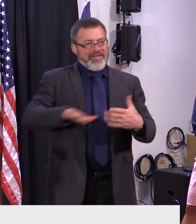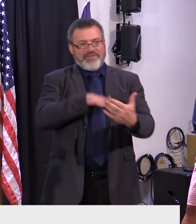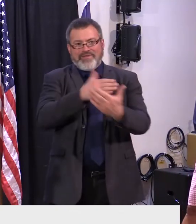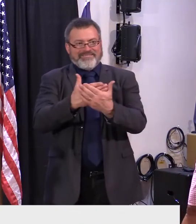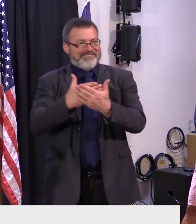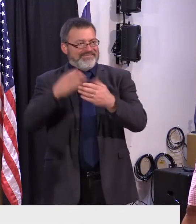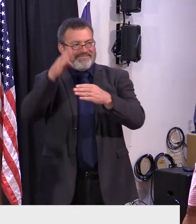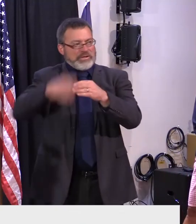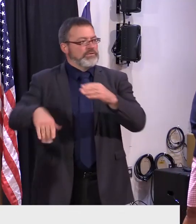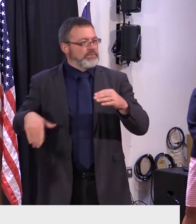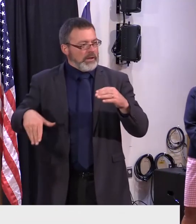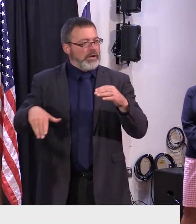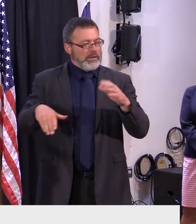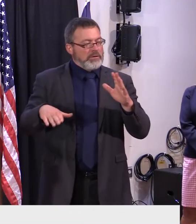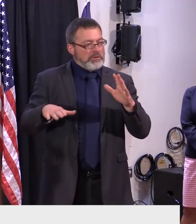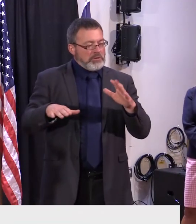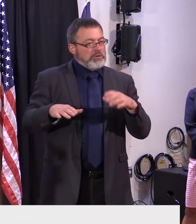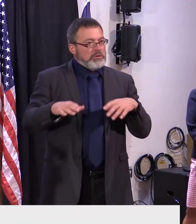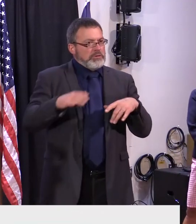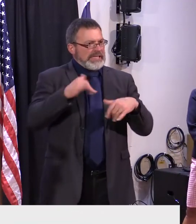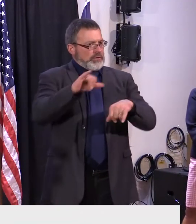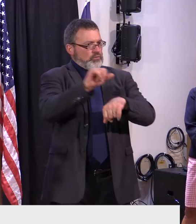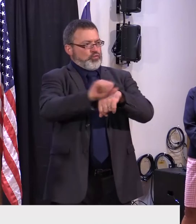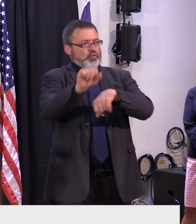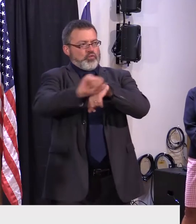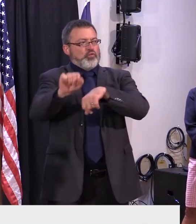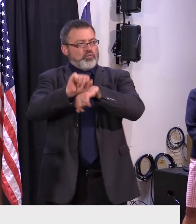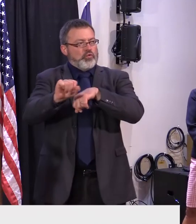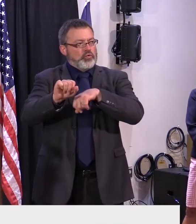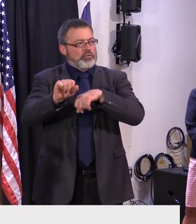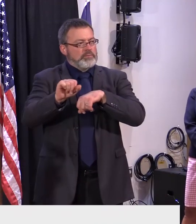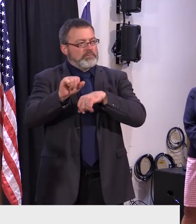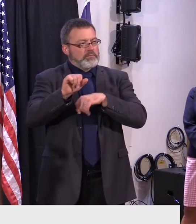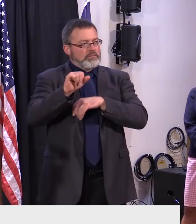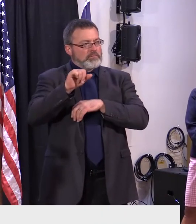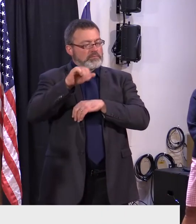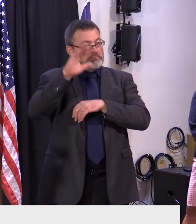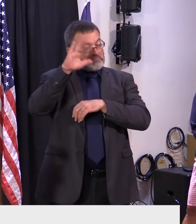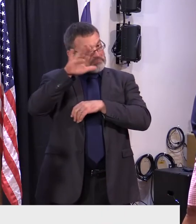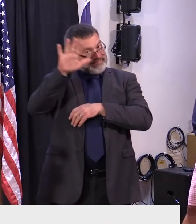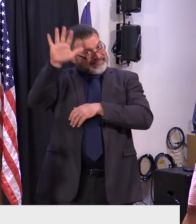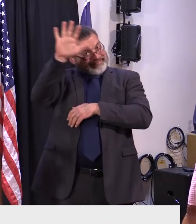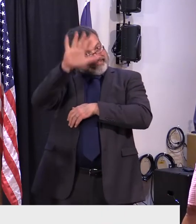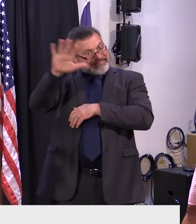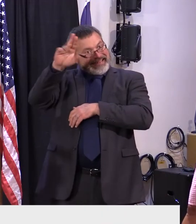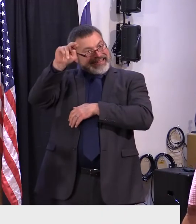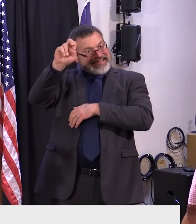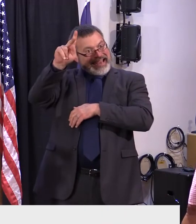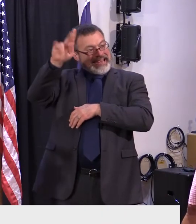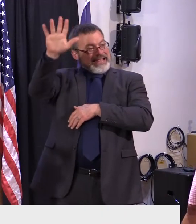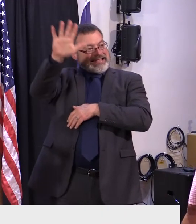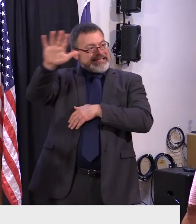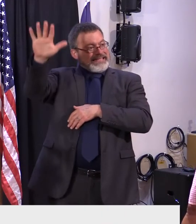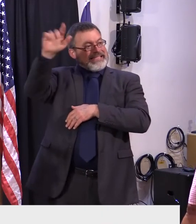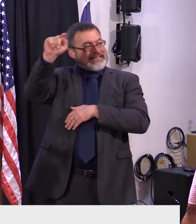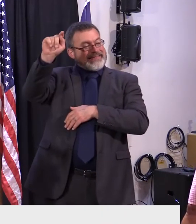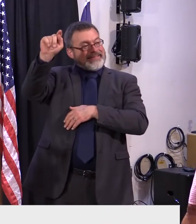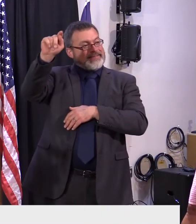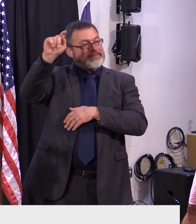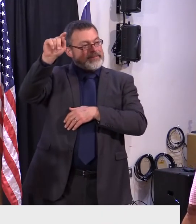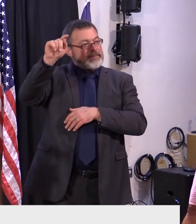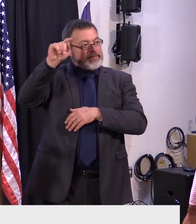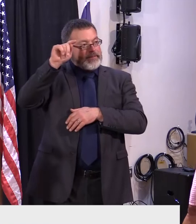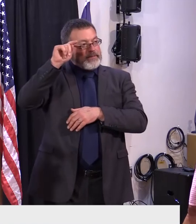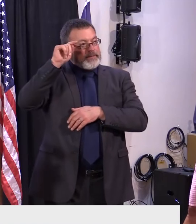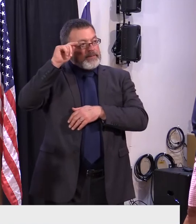that that corridor you're speaking about we also have the line that is